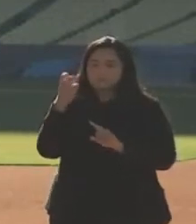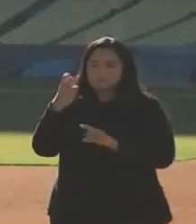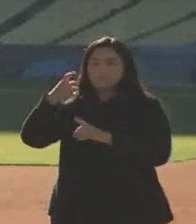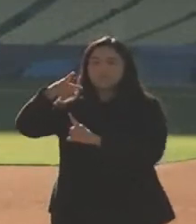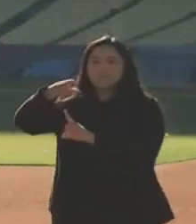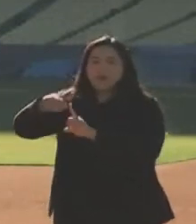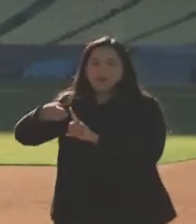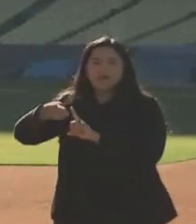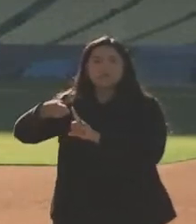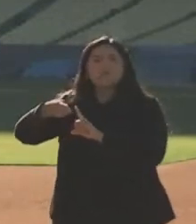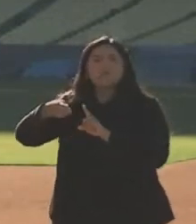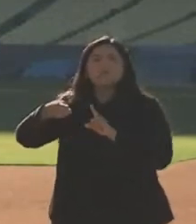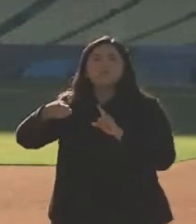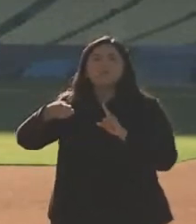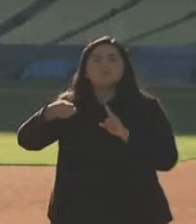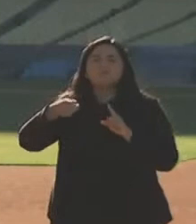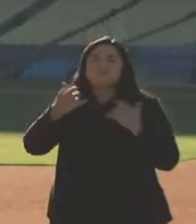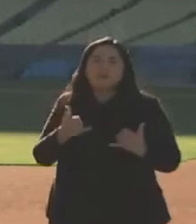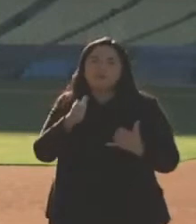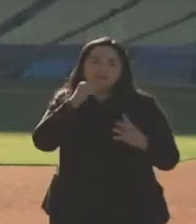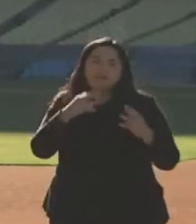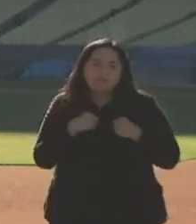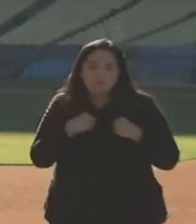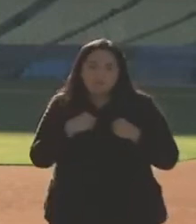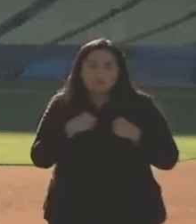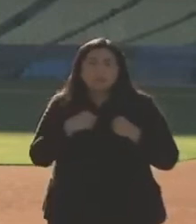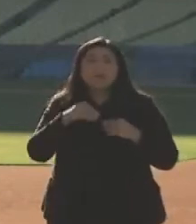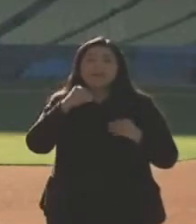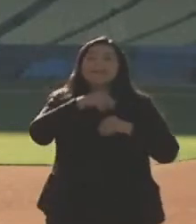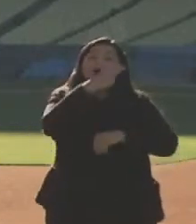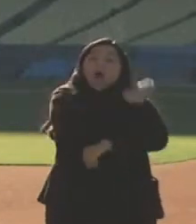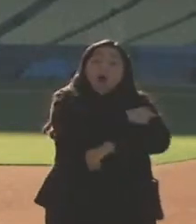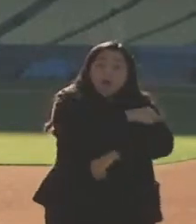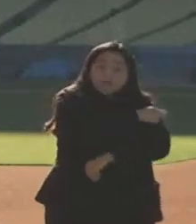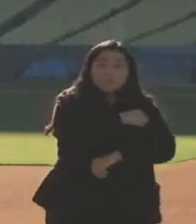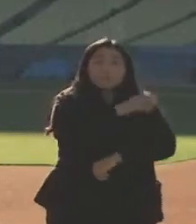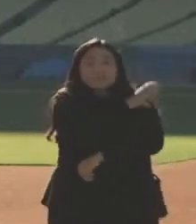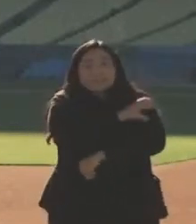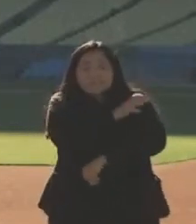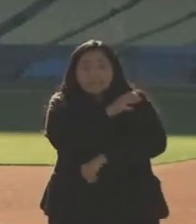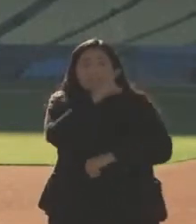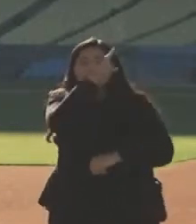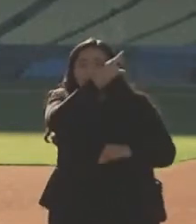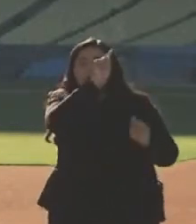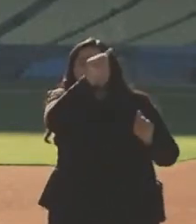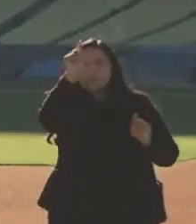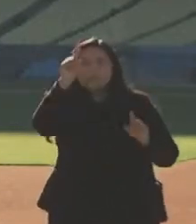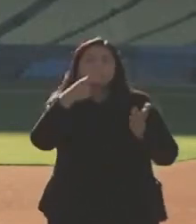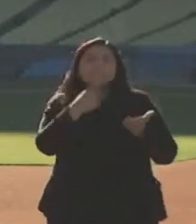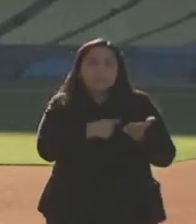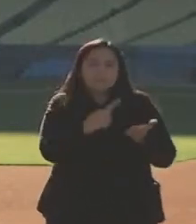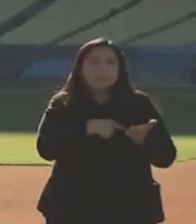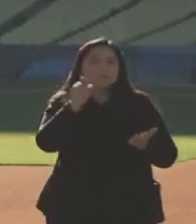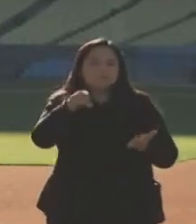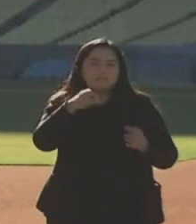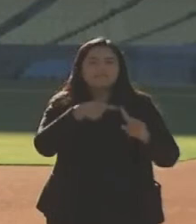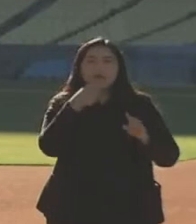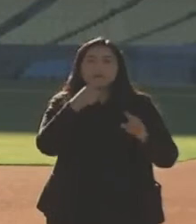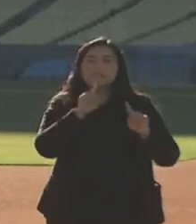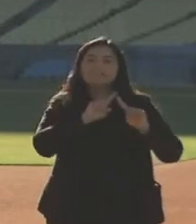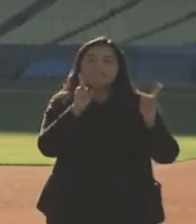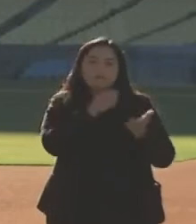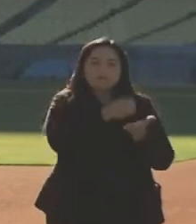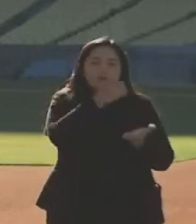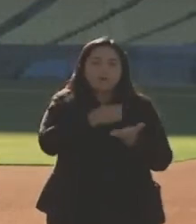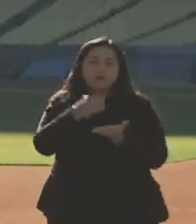and that is not acceptable right now. In a hospital and clinical setting that is done sometimes from different bottles, but a hundred percent